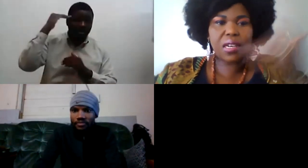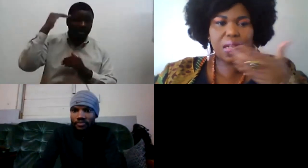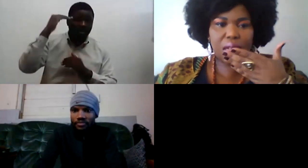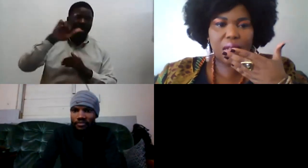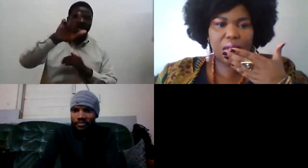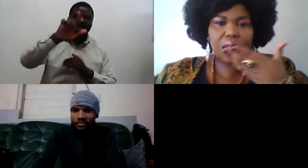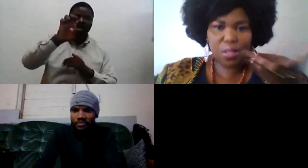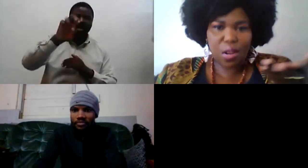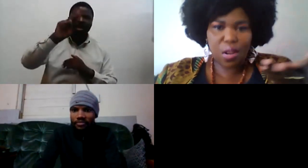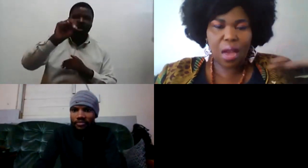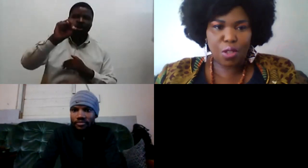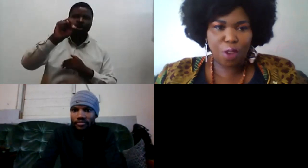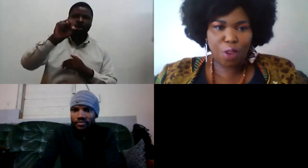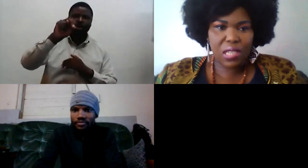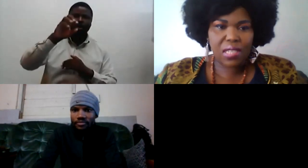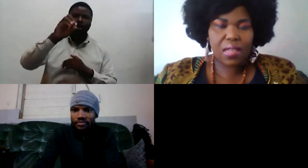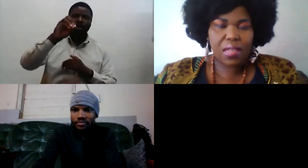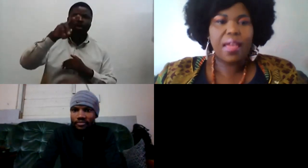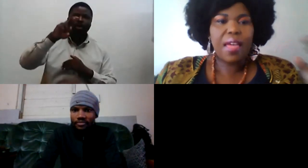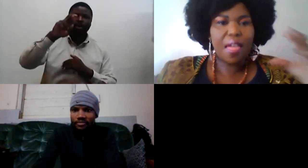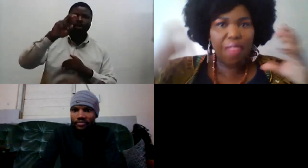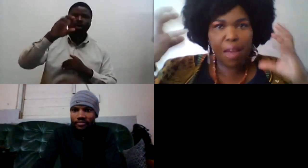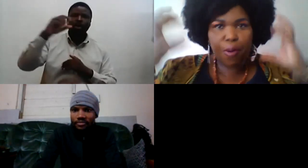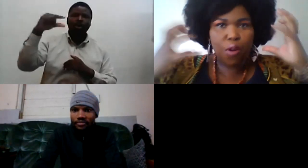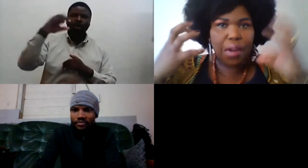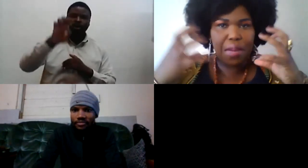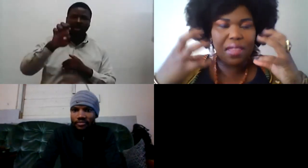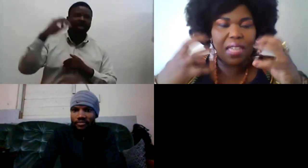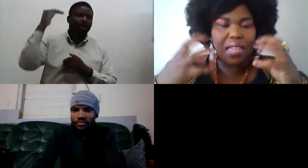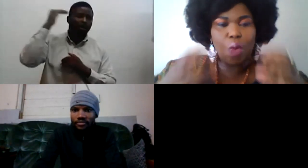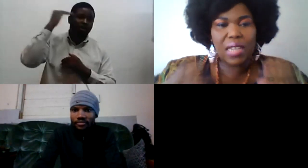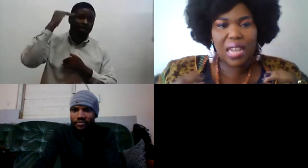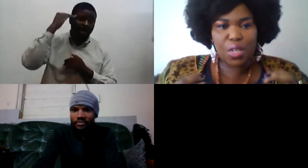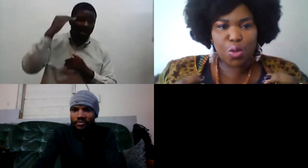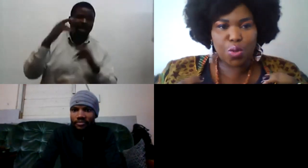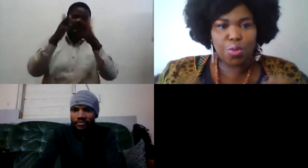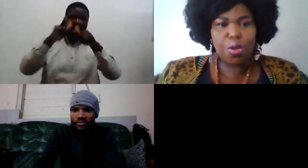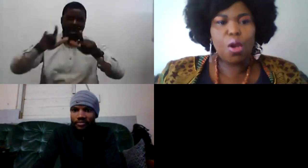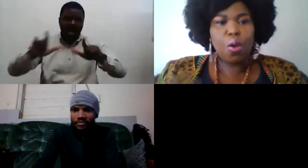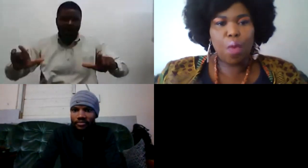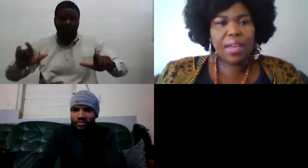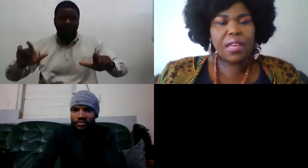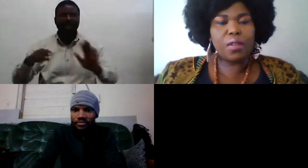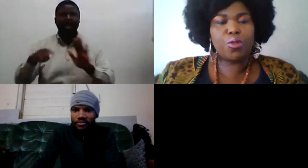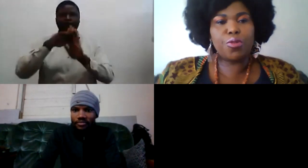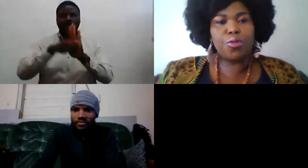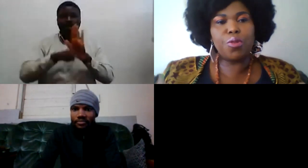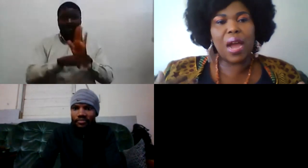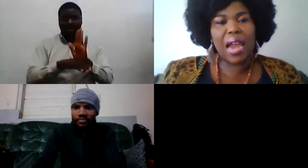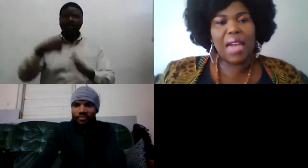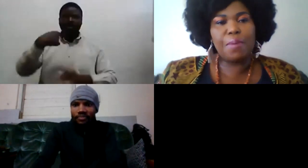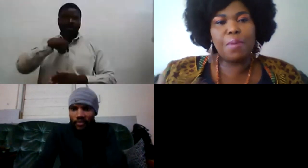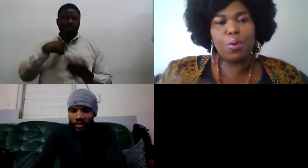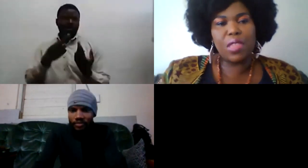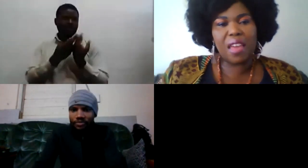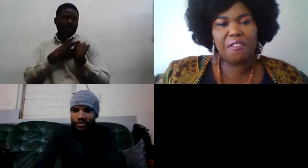linguistic it's your language of course and then programming that is what i do working to to